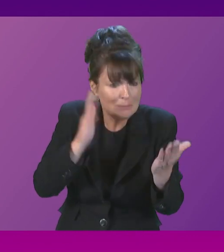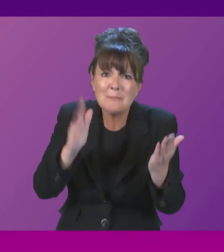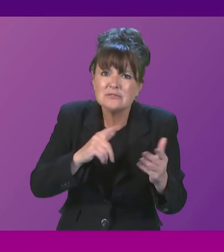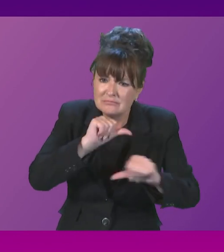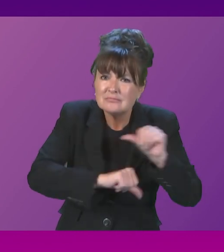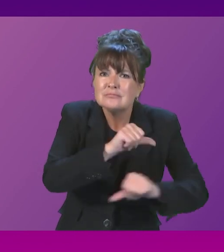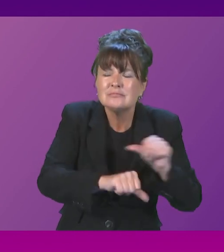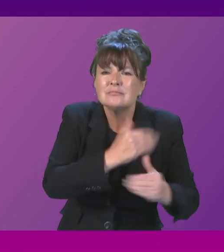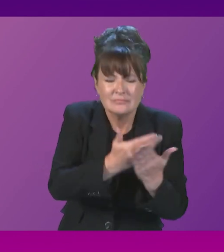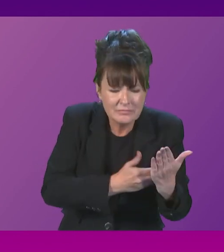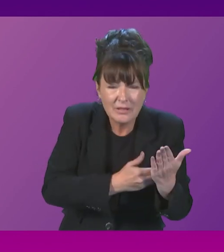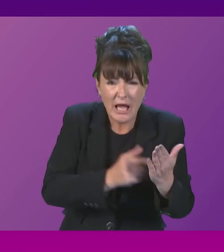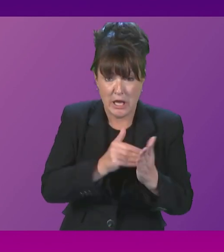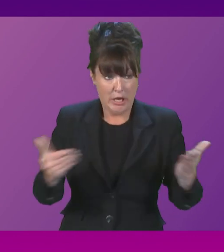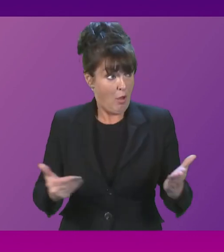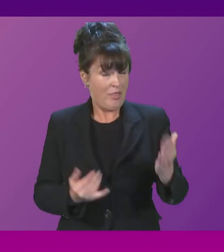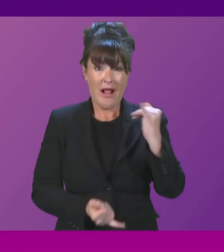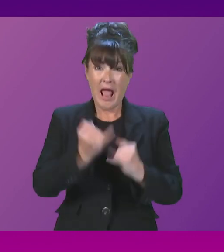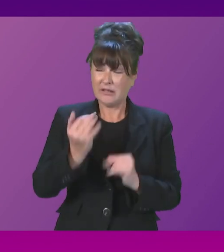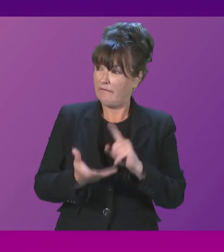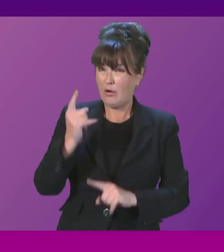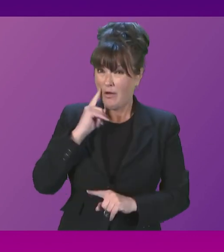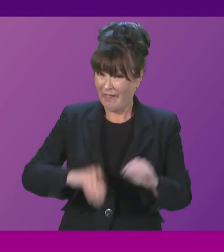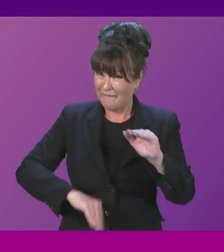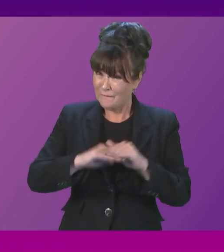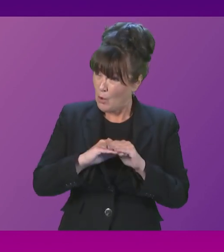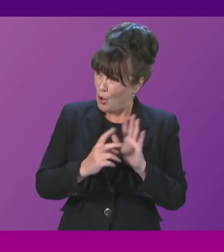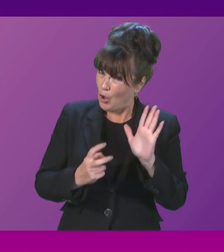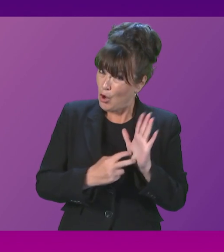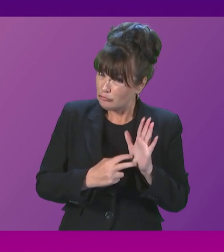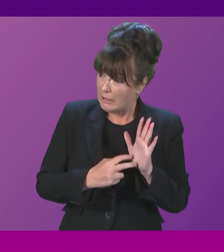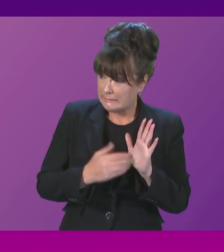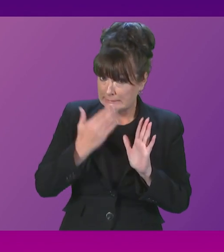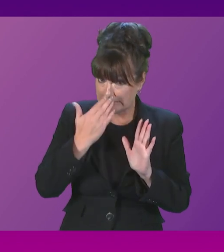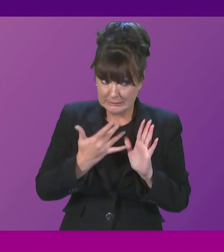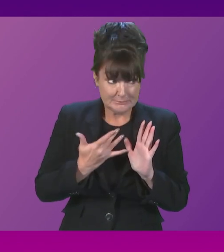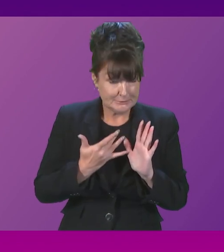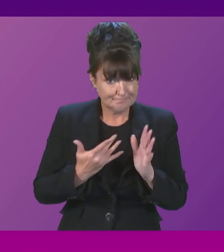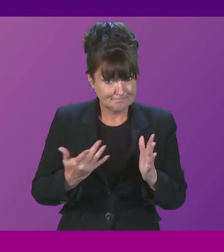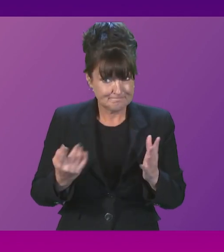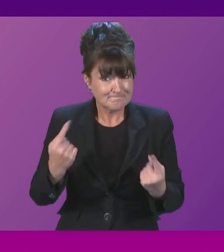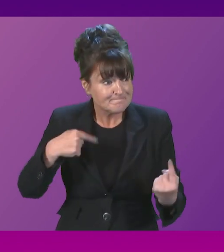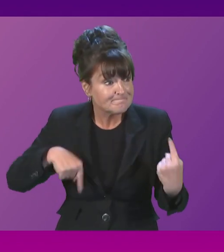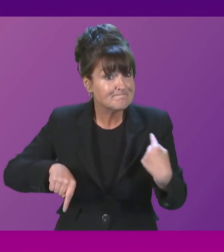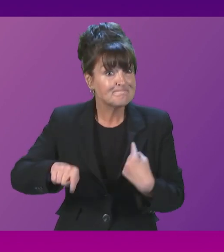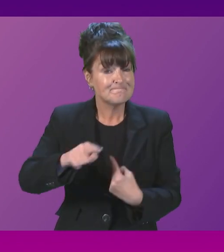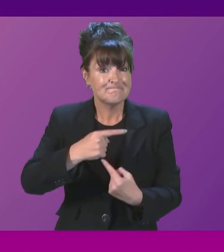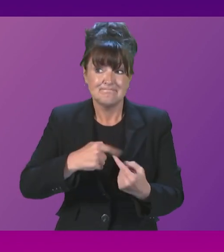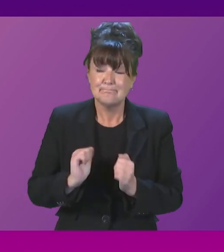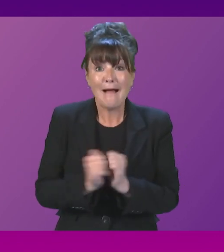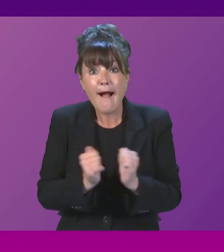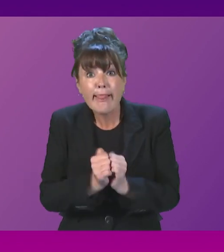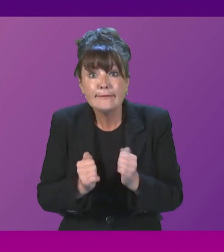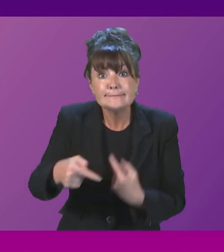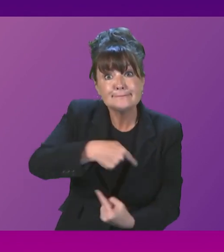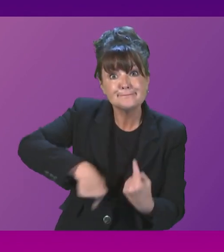that the whole deal was rigged. The government seems to have given special treatment to a political advisor and ally. And this